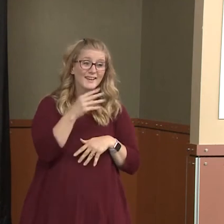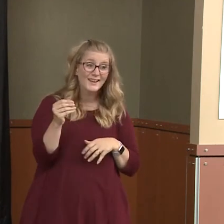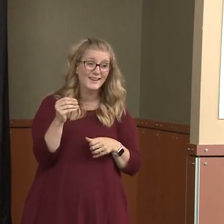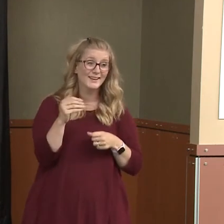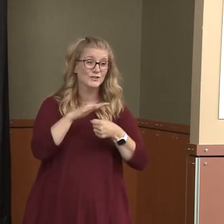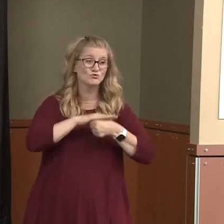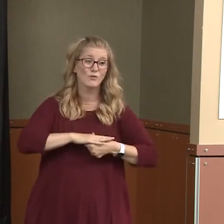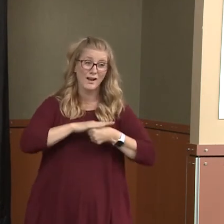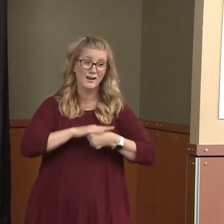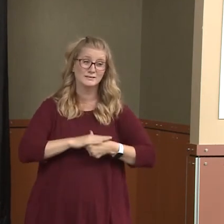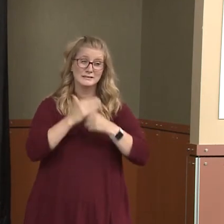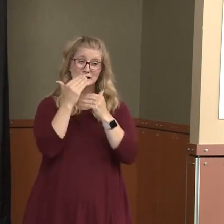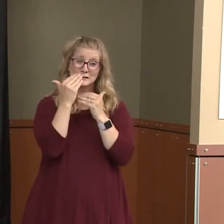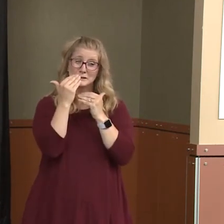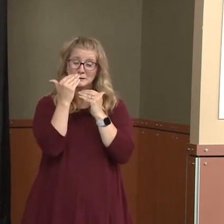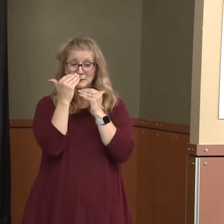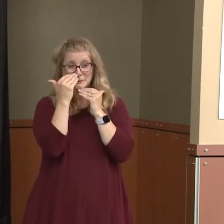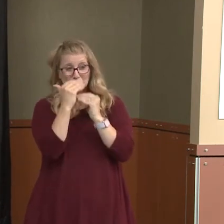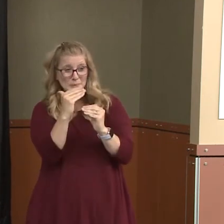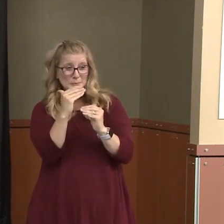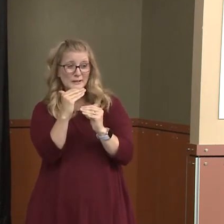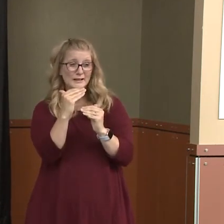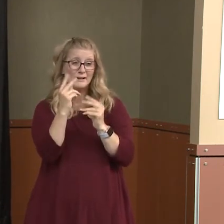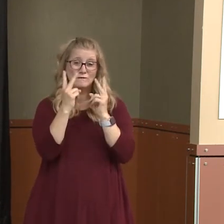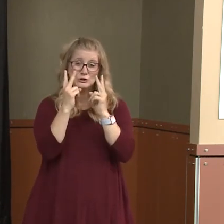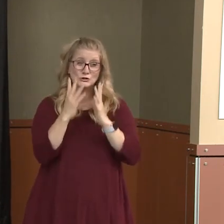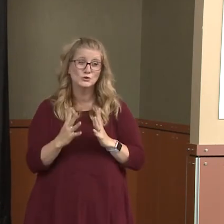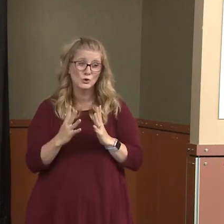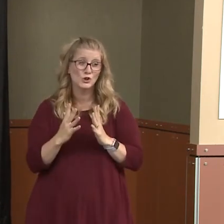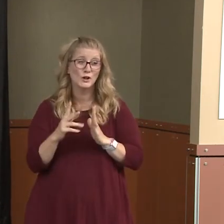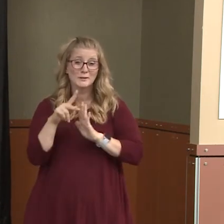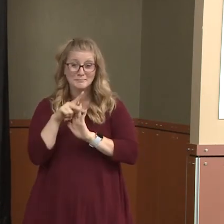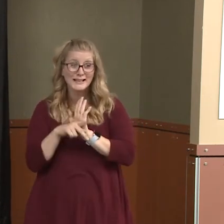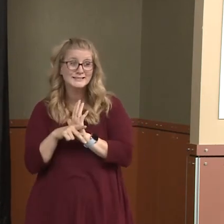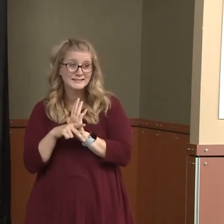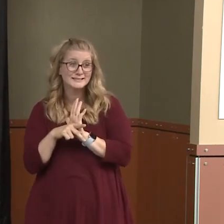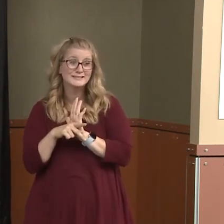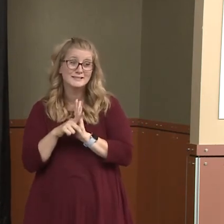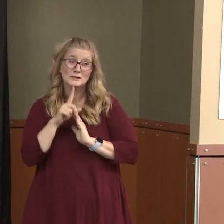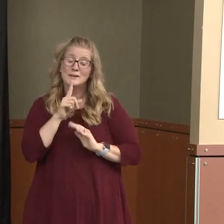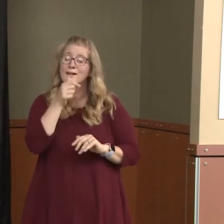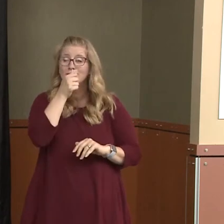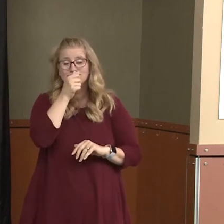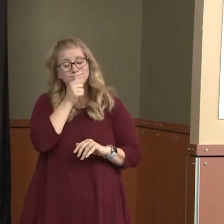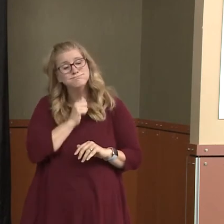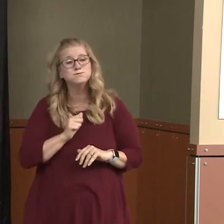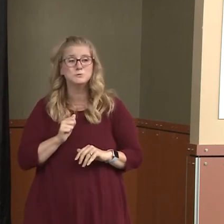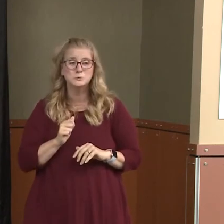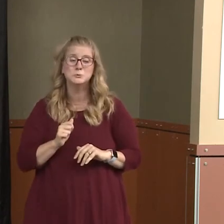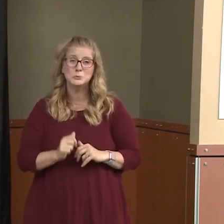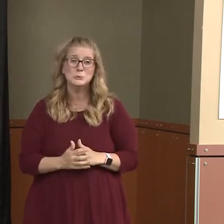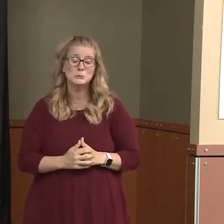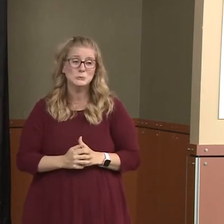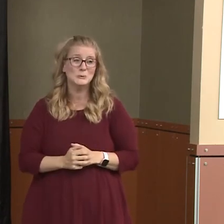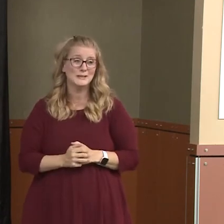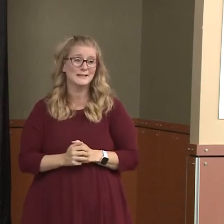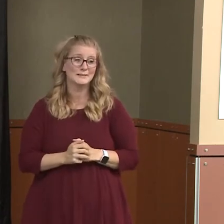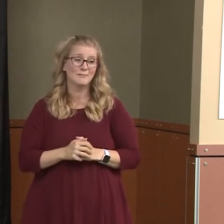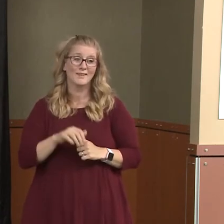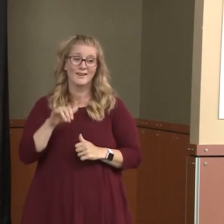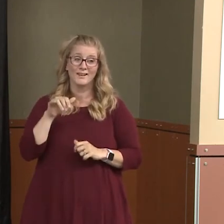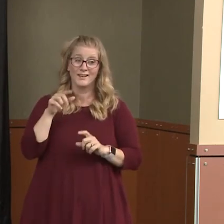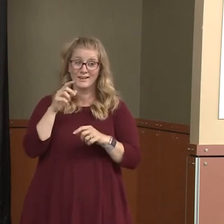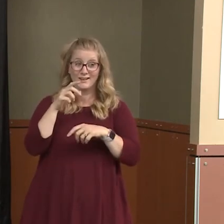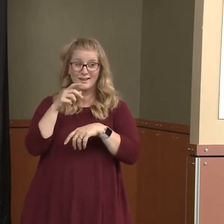restrictive visitor policies that are part of this phase that we're in is bearing a toll on a couple of fronts. Number one, our caregivers are there